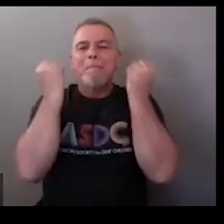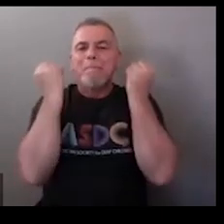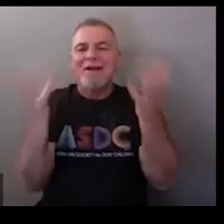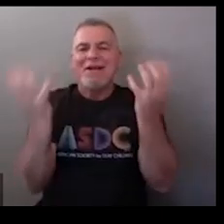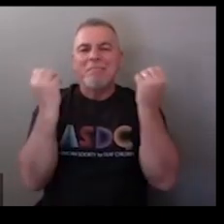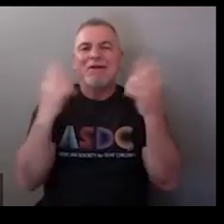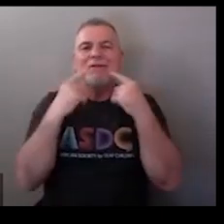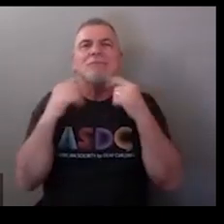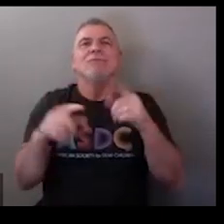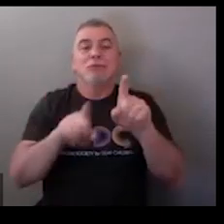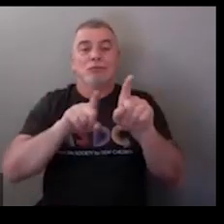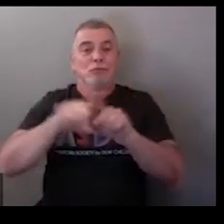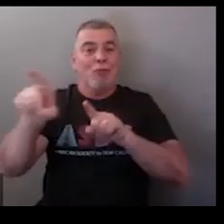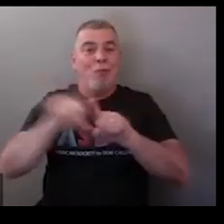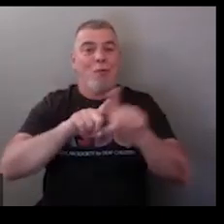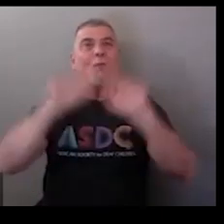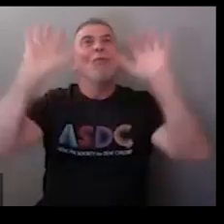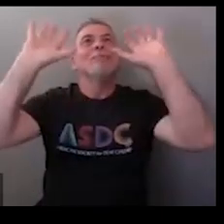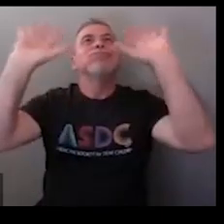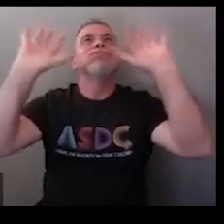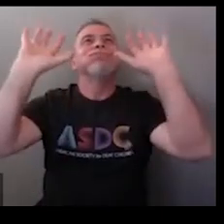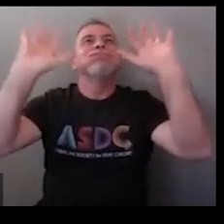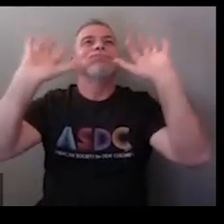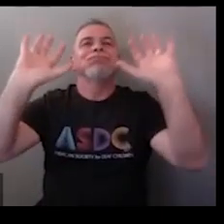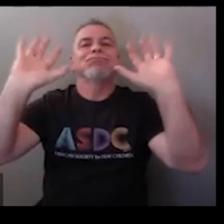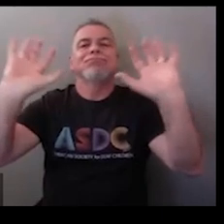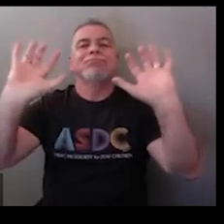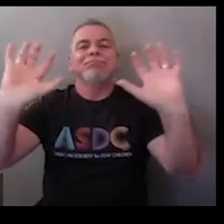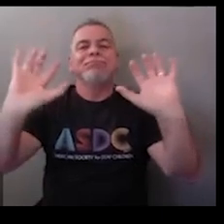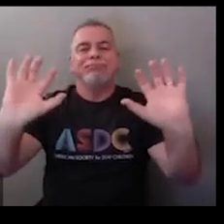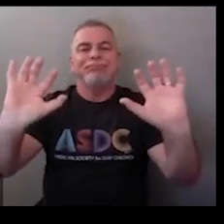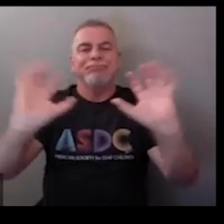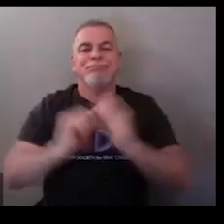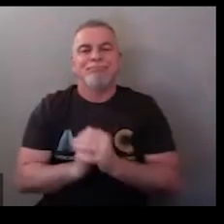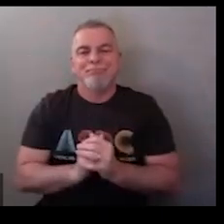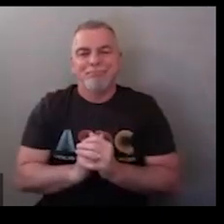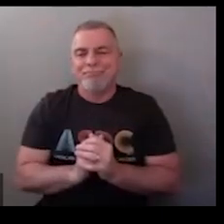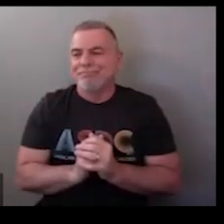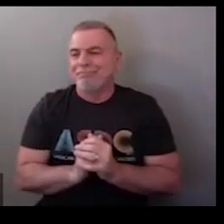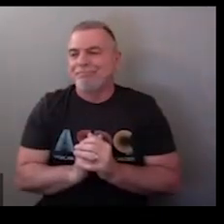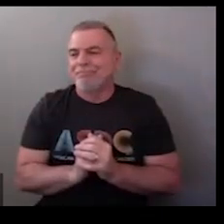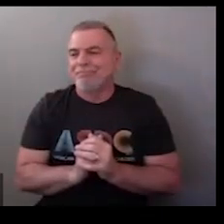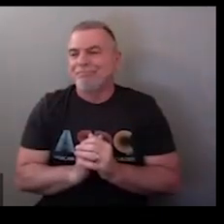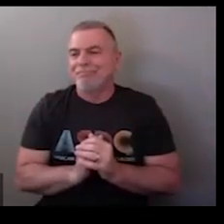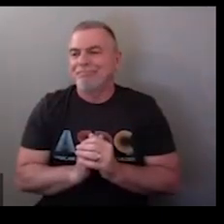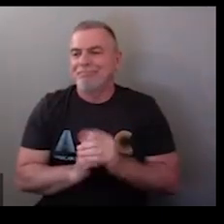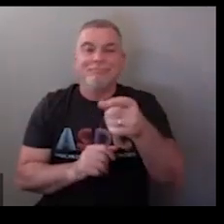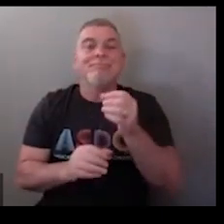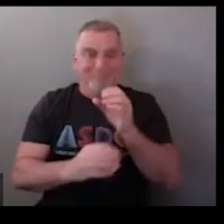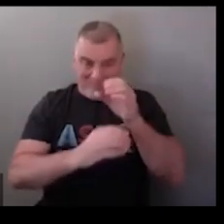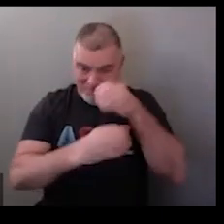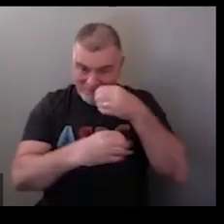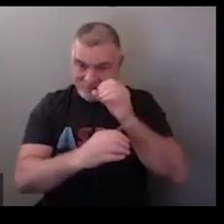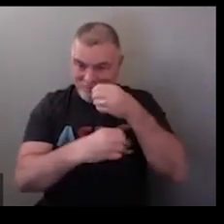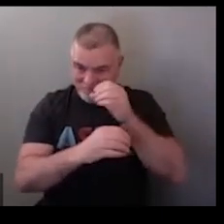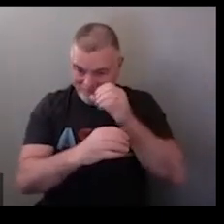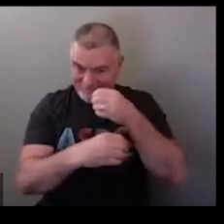okay notice the non-manual on my on my mouth kind of puffing out your cheeks means a large amount of